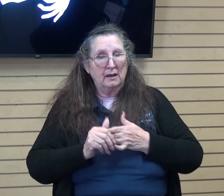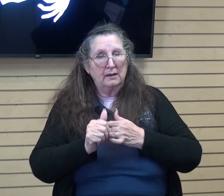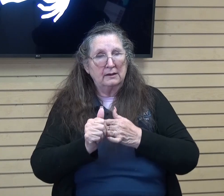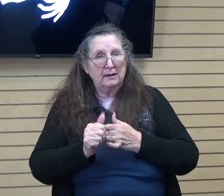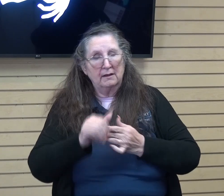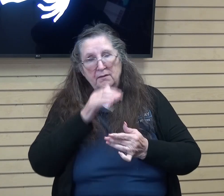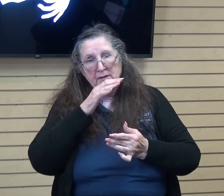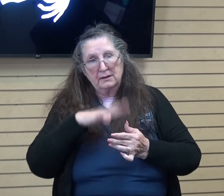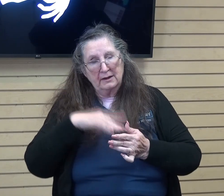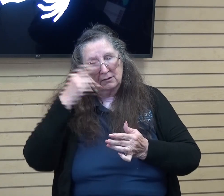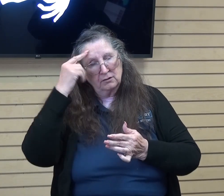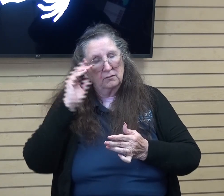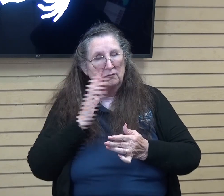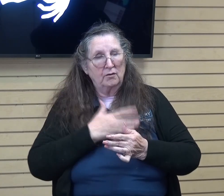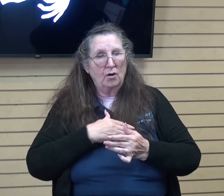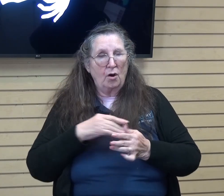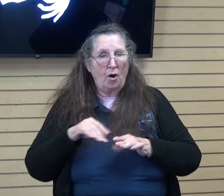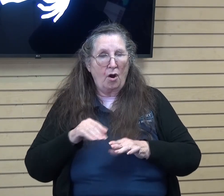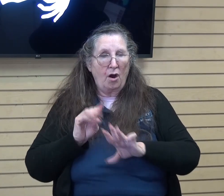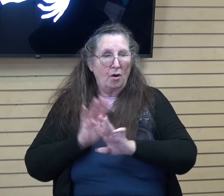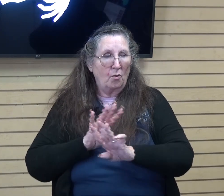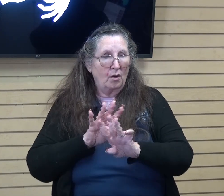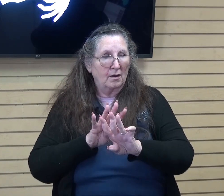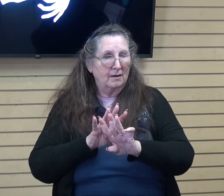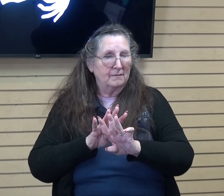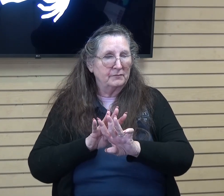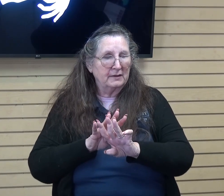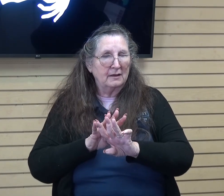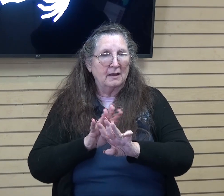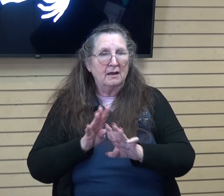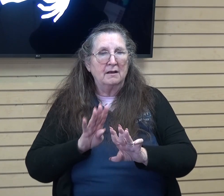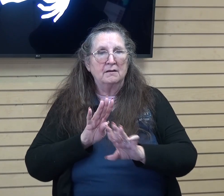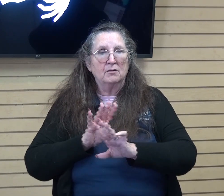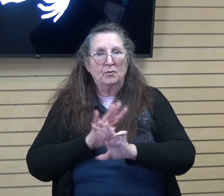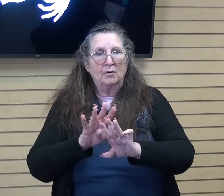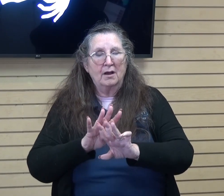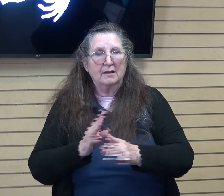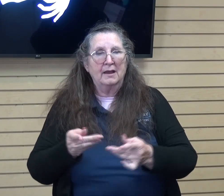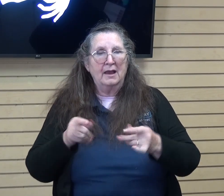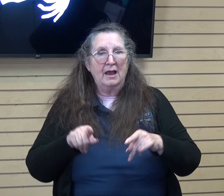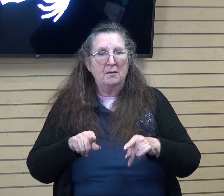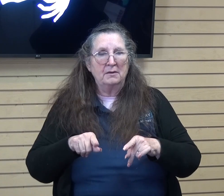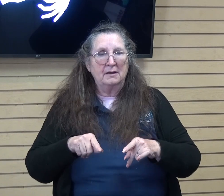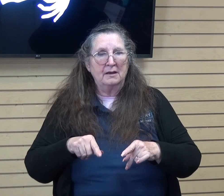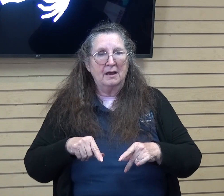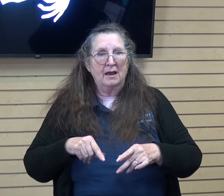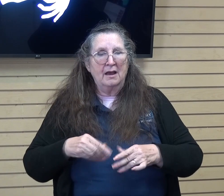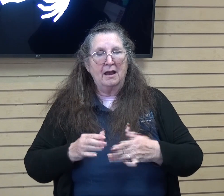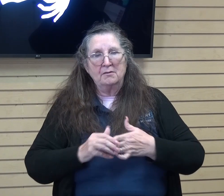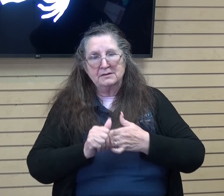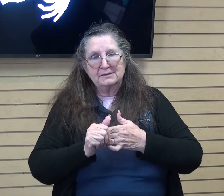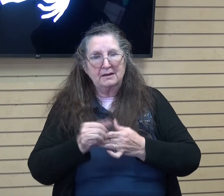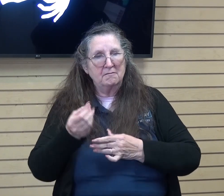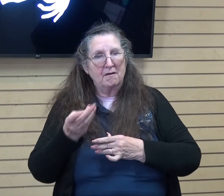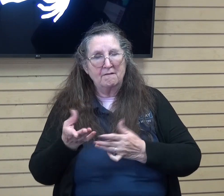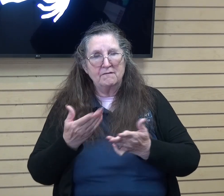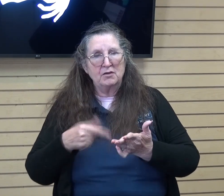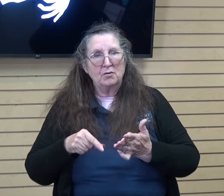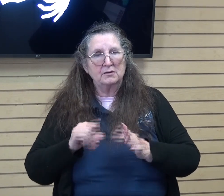and so our ladies walk comes and i start leading with just a few of us and we start going and